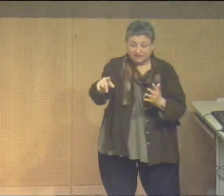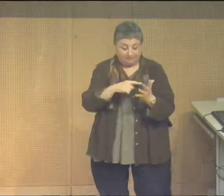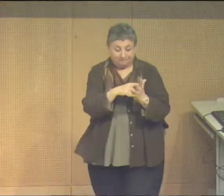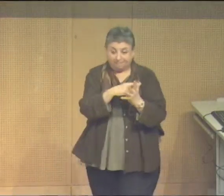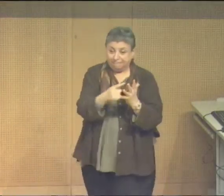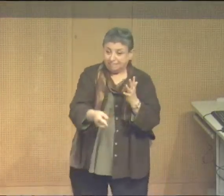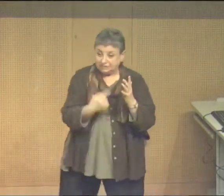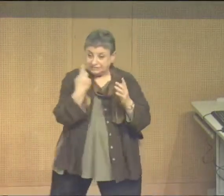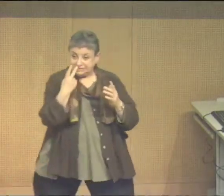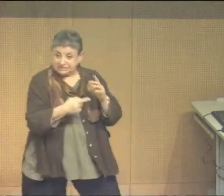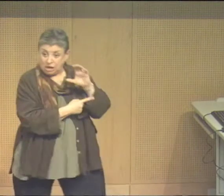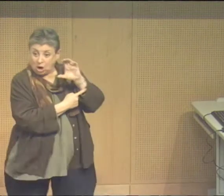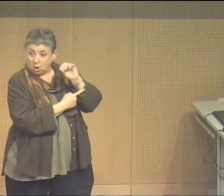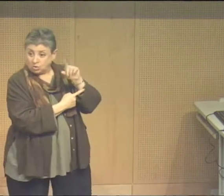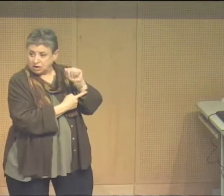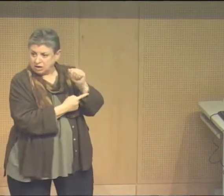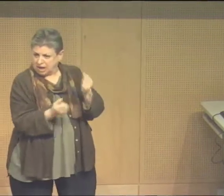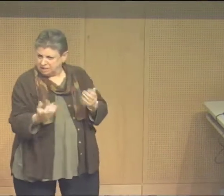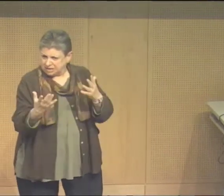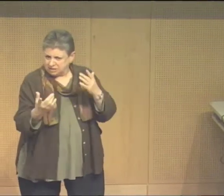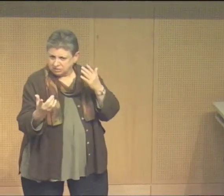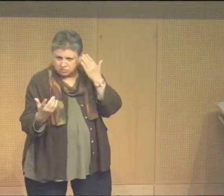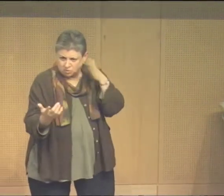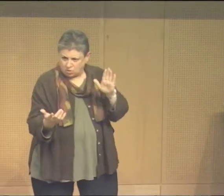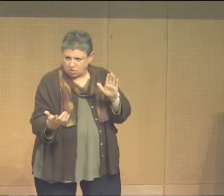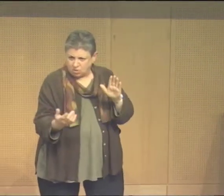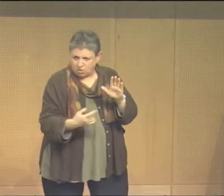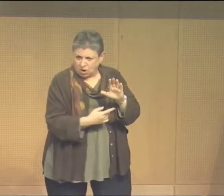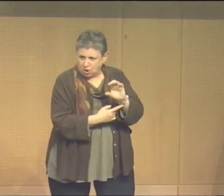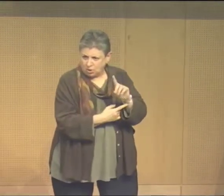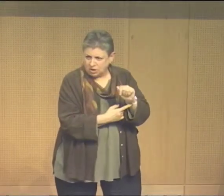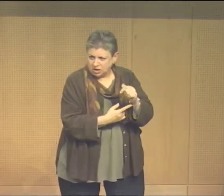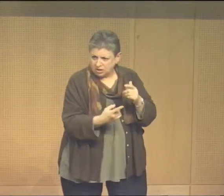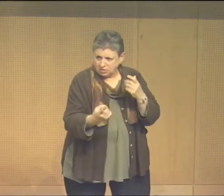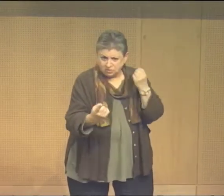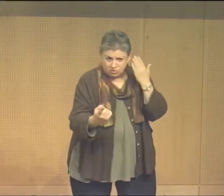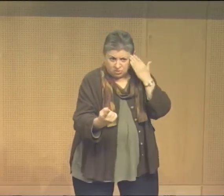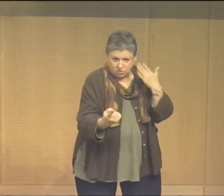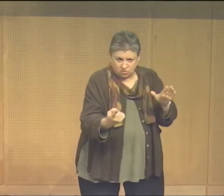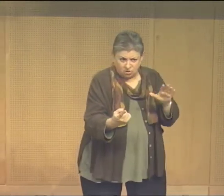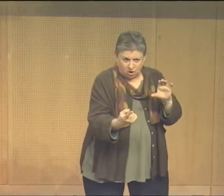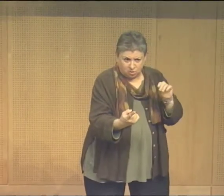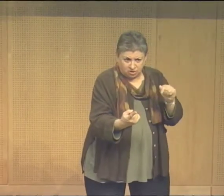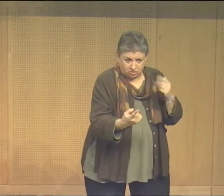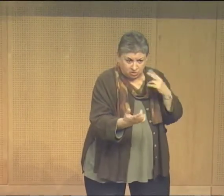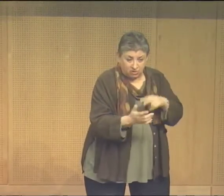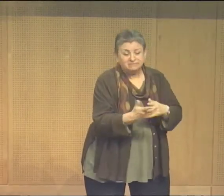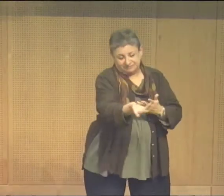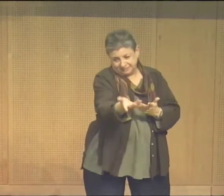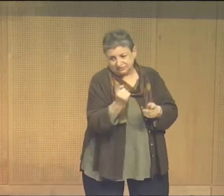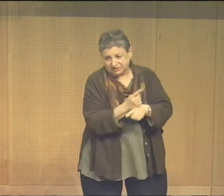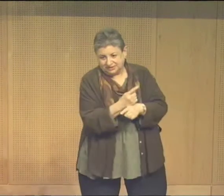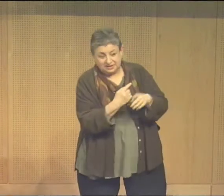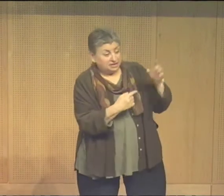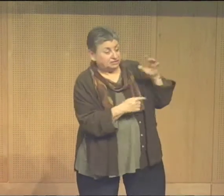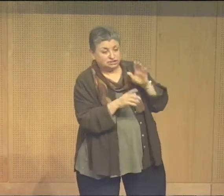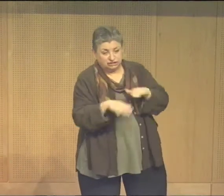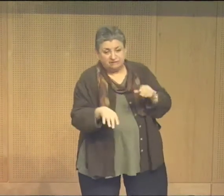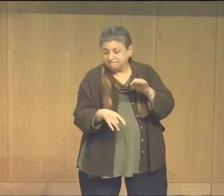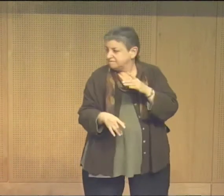And then deaf. So, now, do you all understand what that term is? CODA. How many people here don't know what CODA is? Yeah, child of